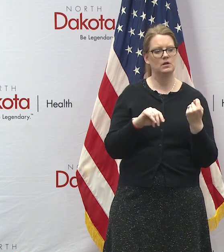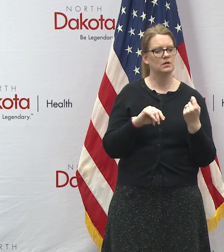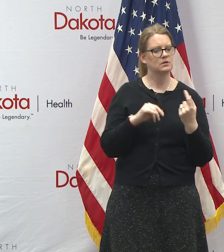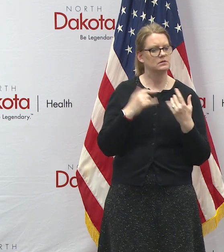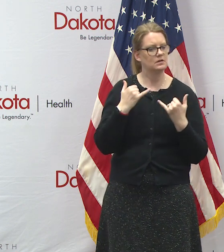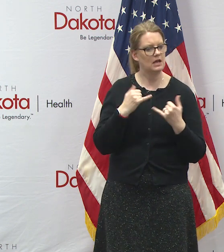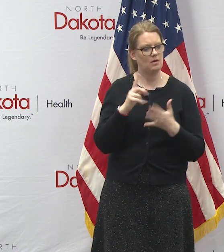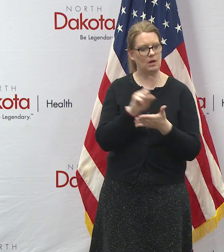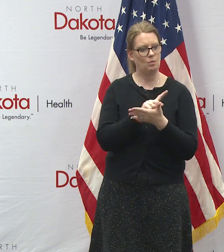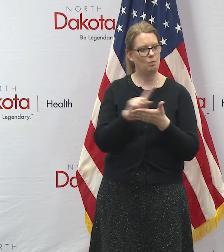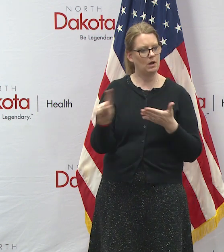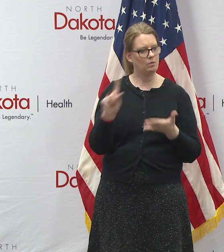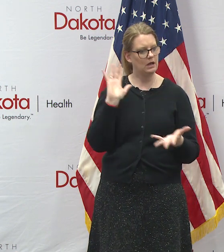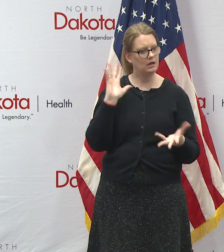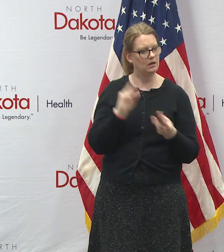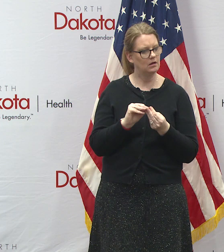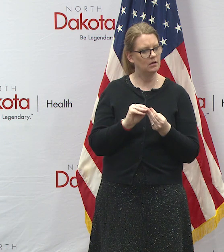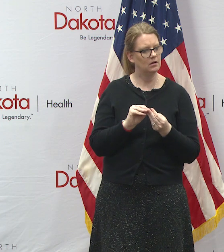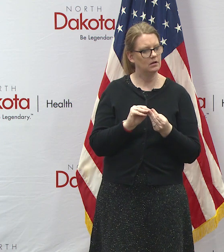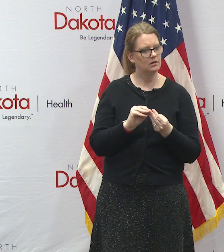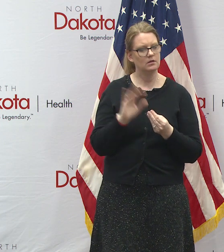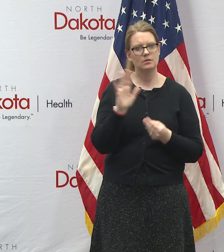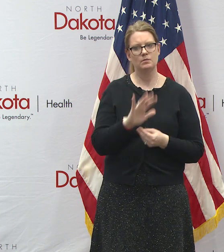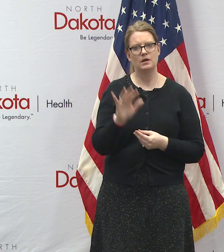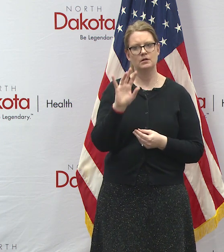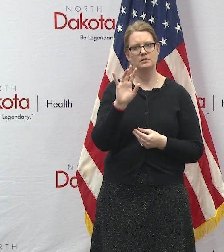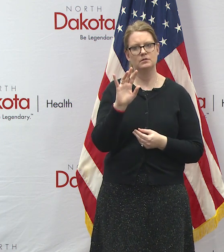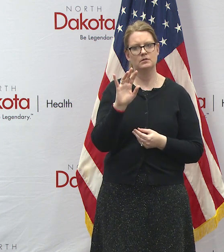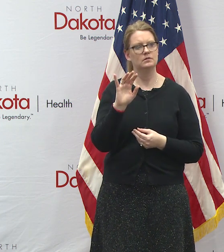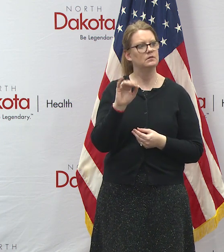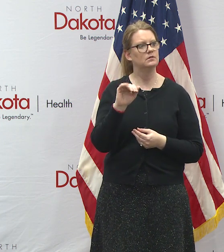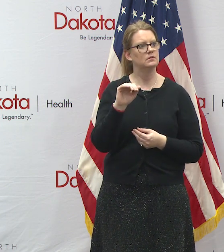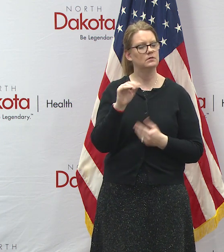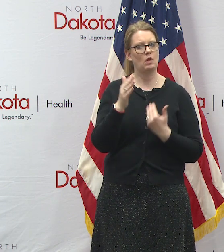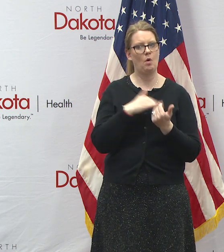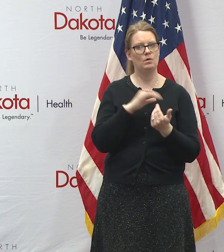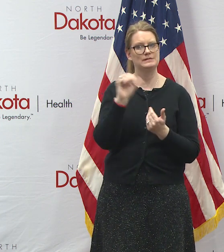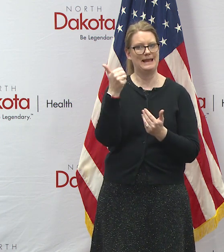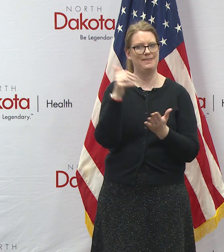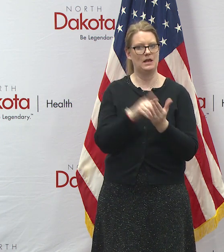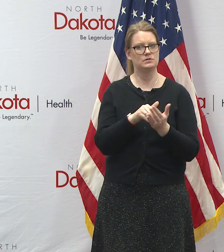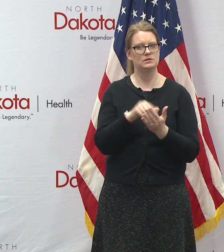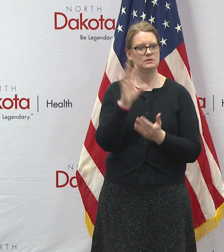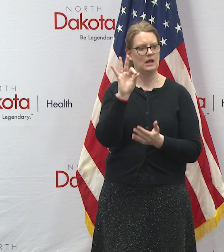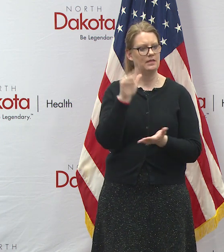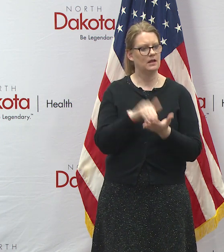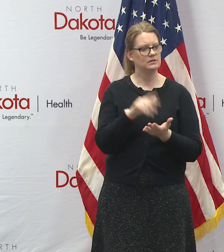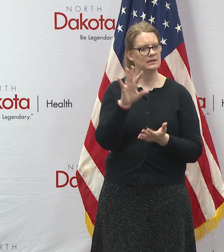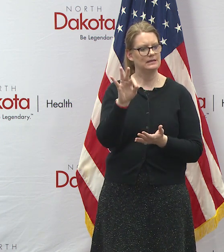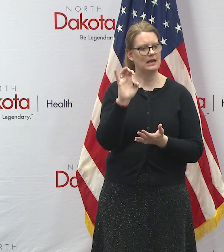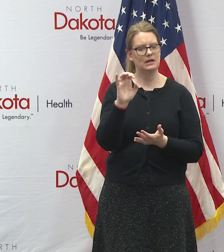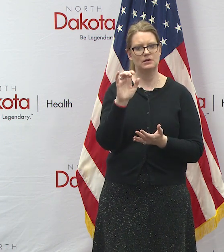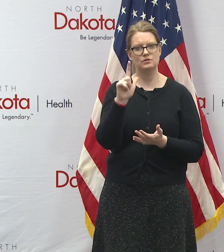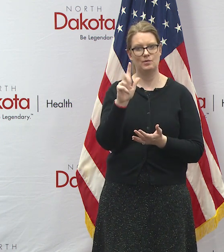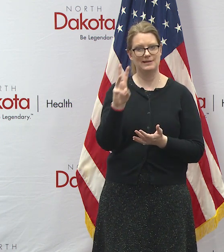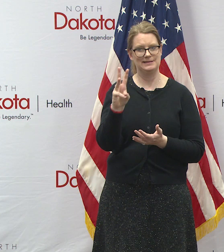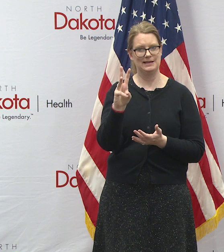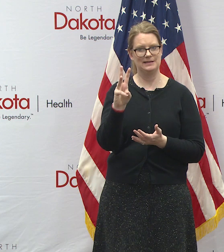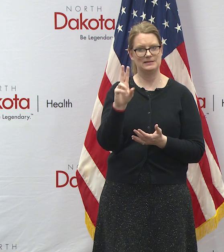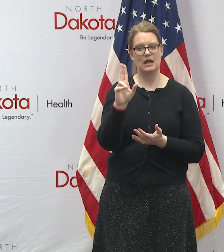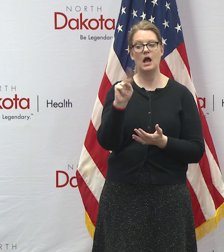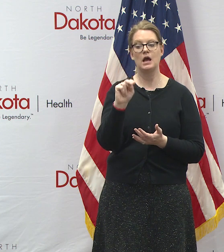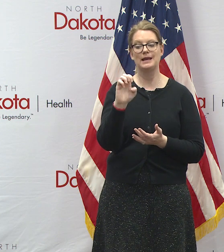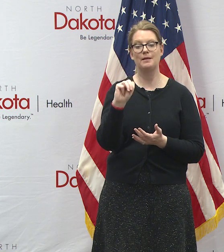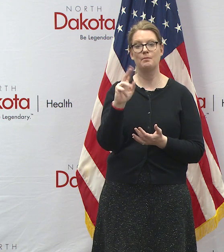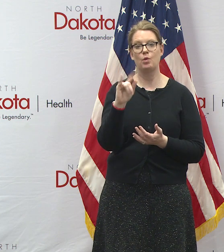gets you to in one week is uh about 74 short of uh ten thousand so nine thousand nine hundred and twenty six unemployment